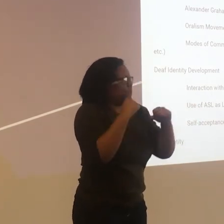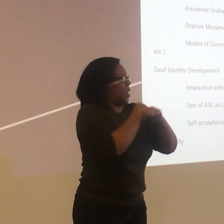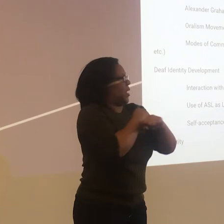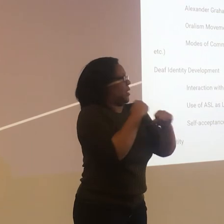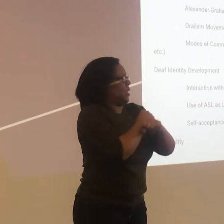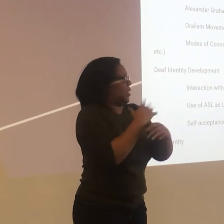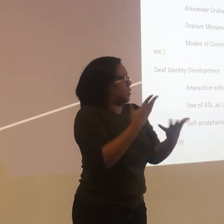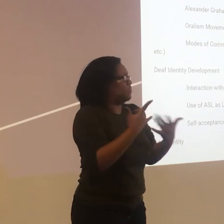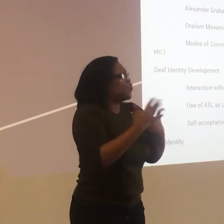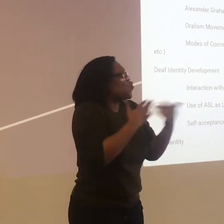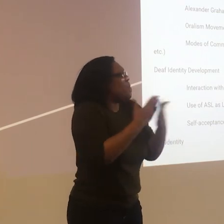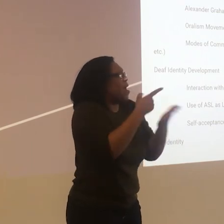nonstop.